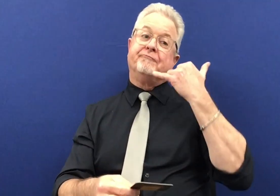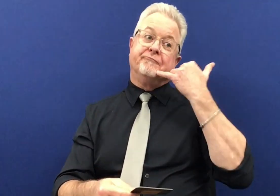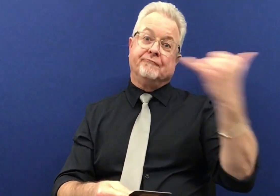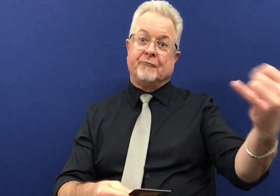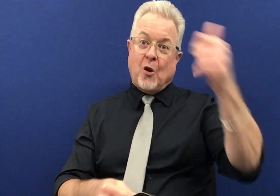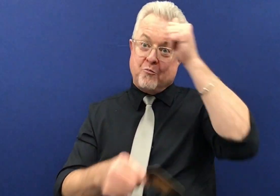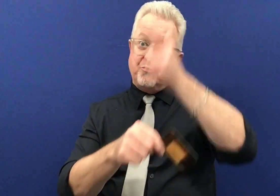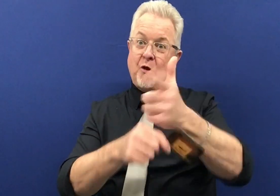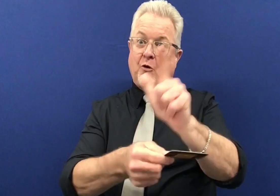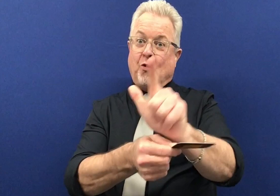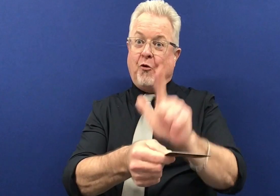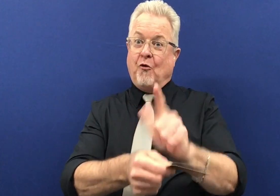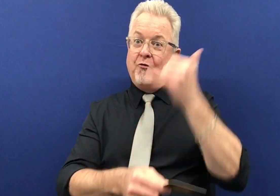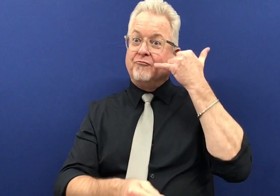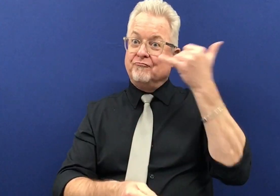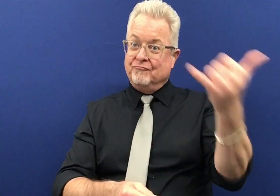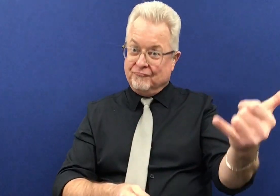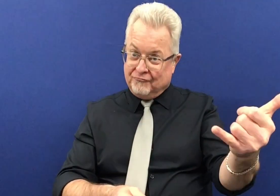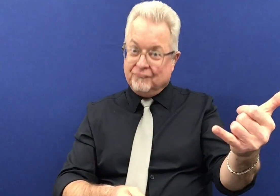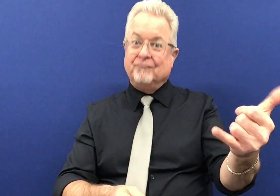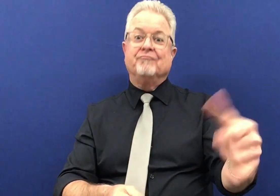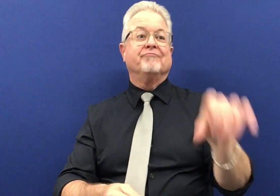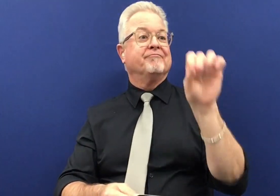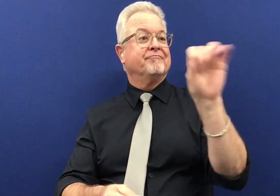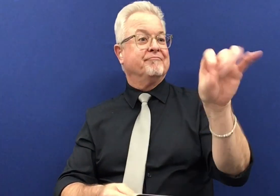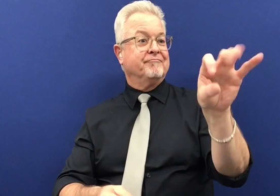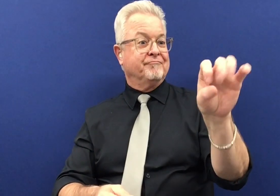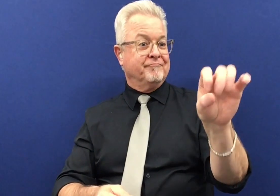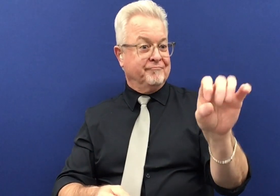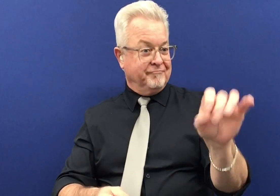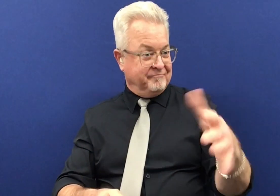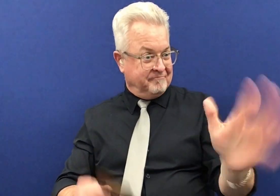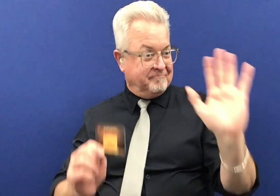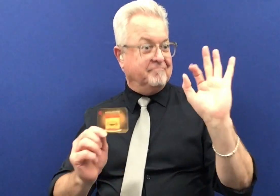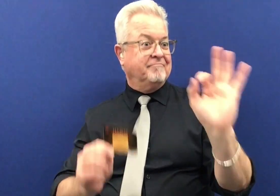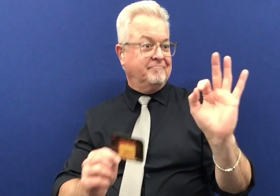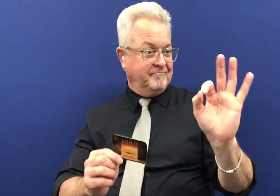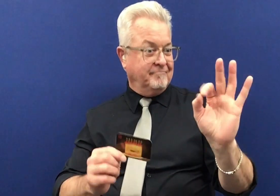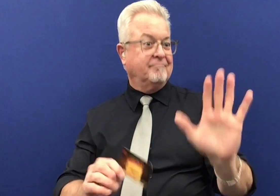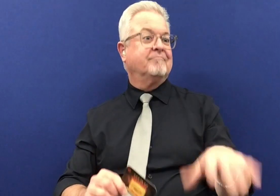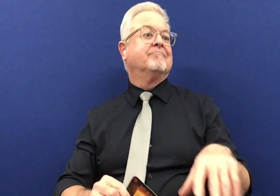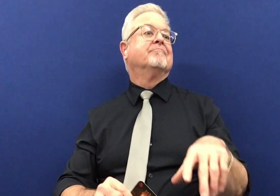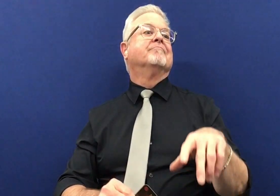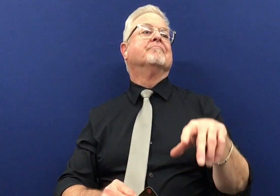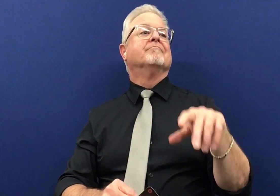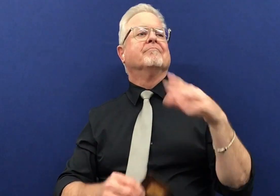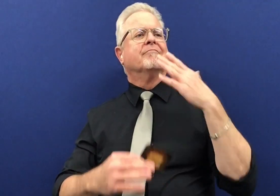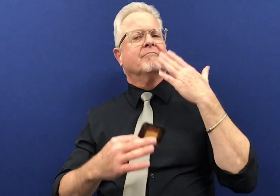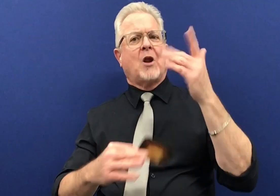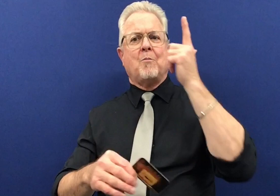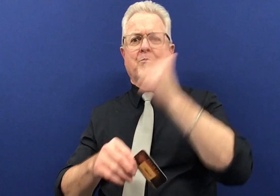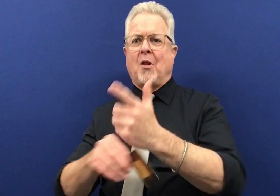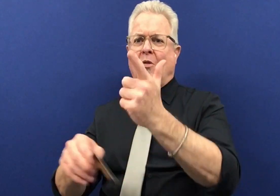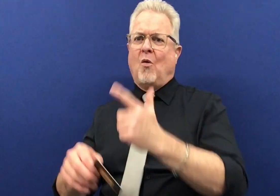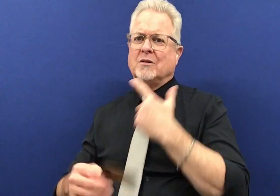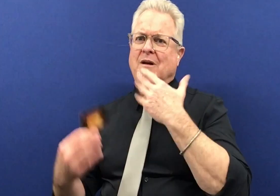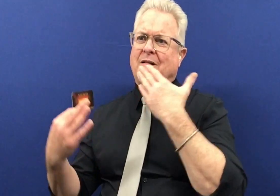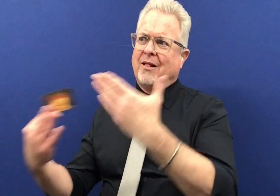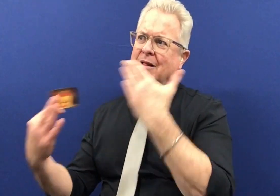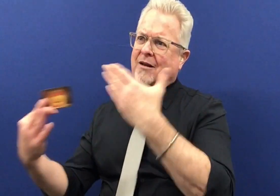call the brother-in-law with the numbers and give those pin numbers and